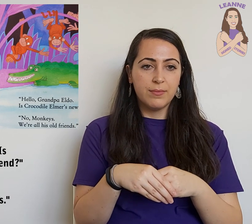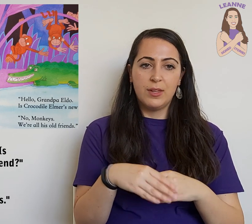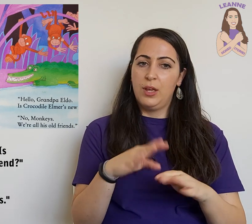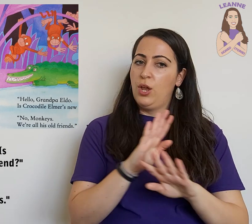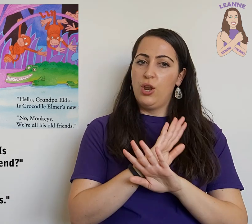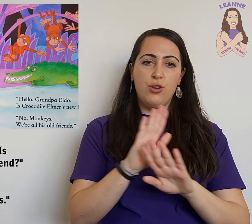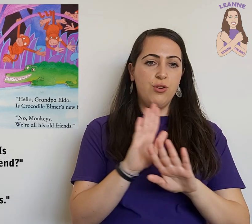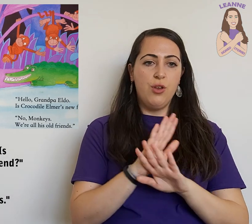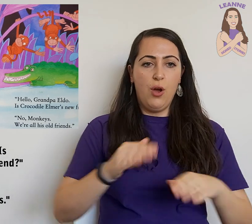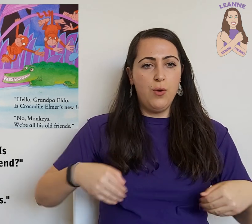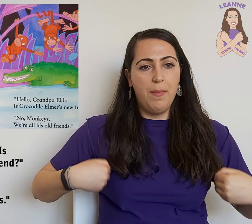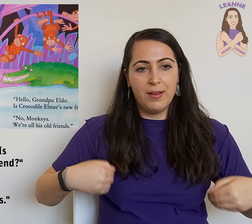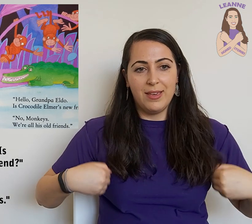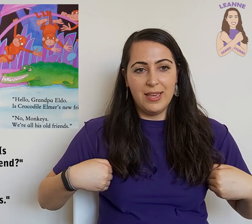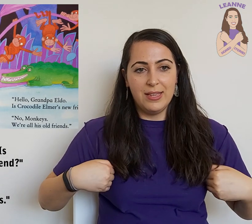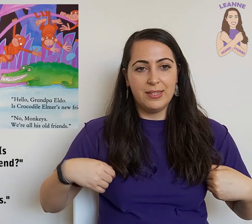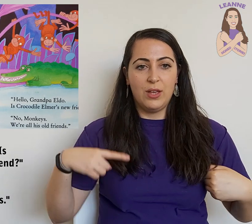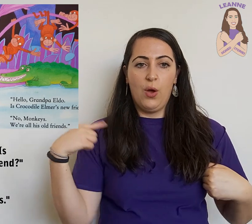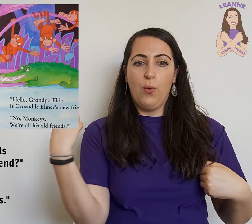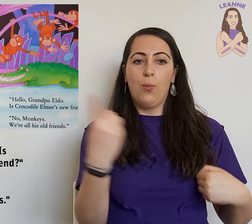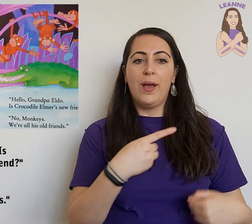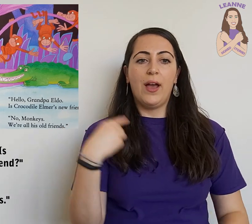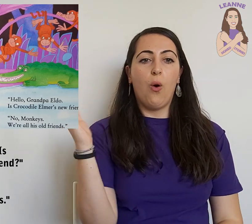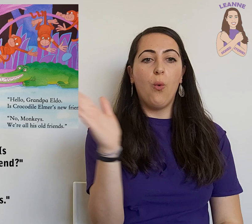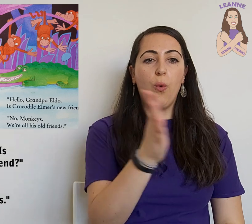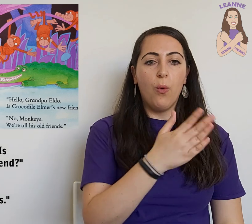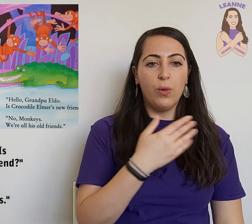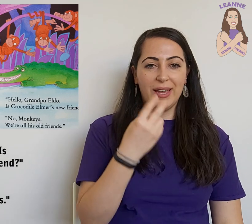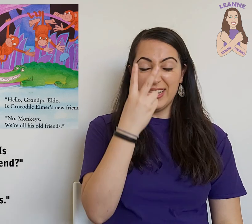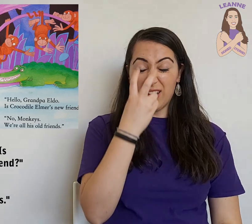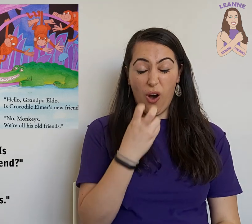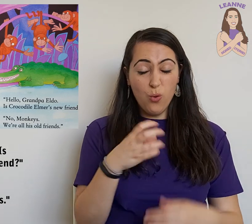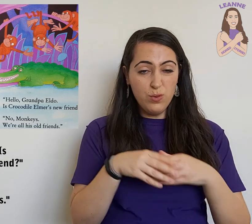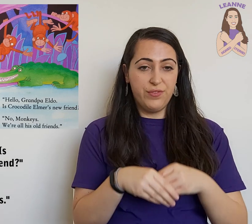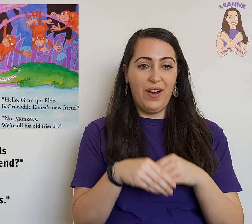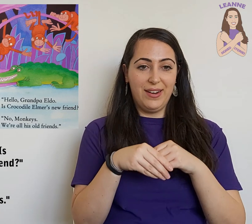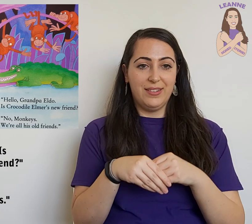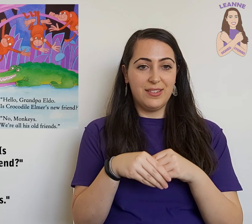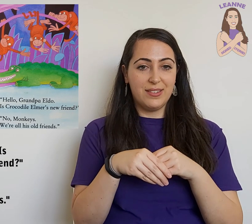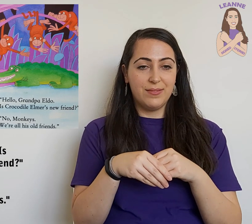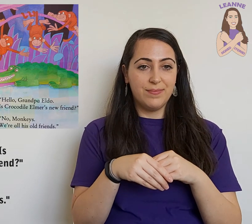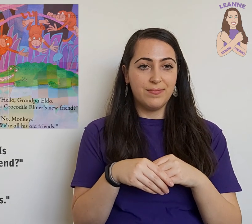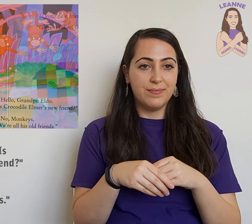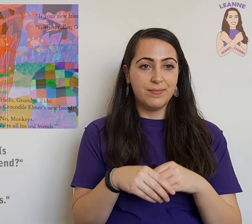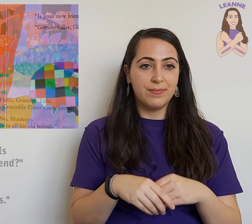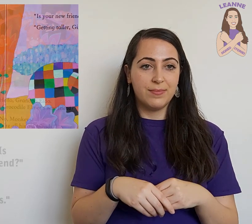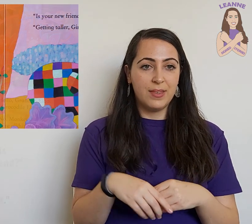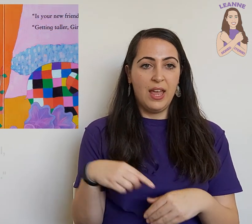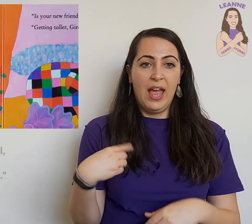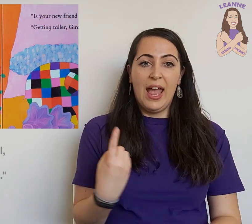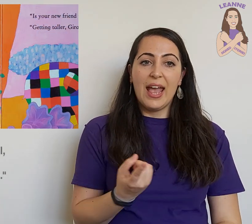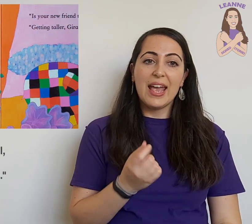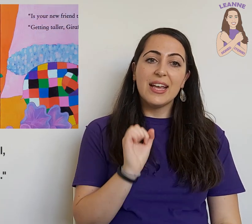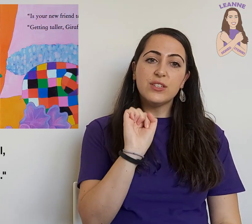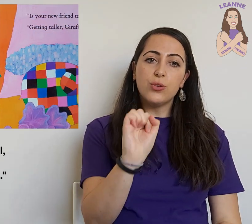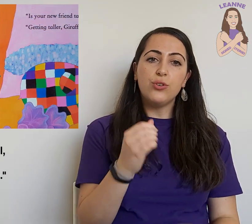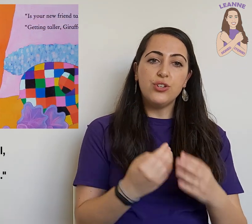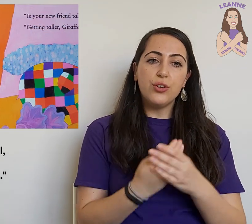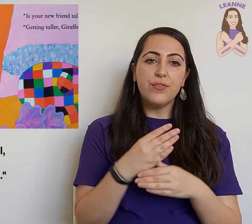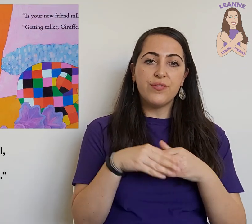No, monkeys. We're all his old friends. Is your new friend